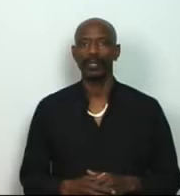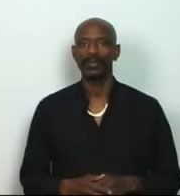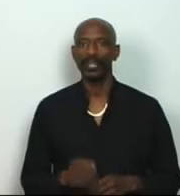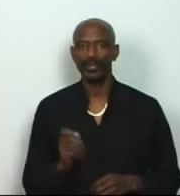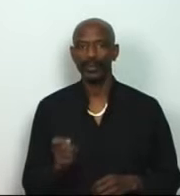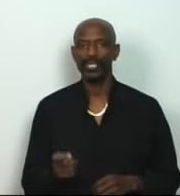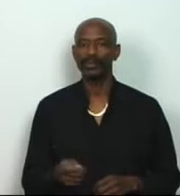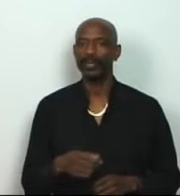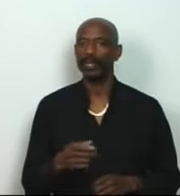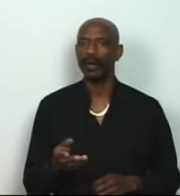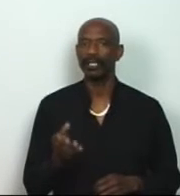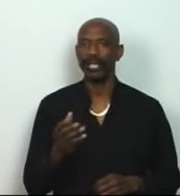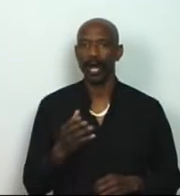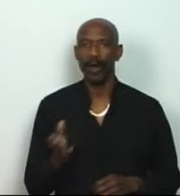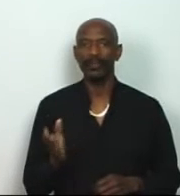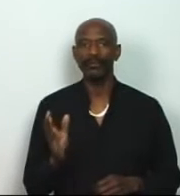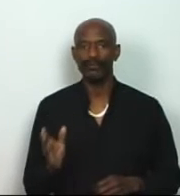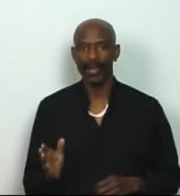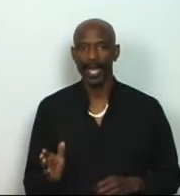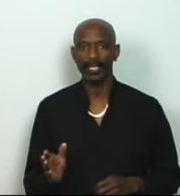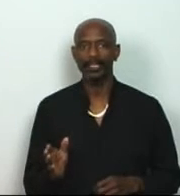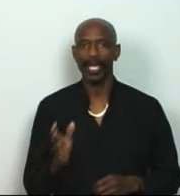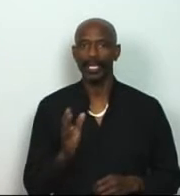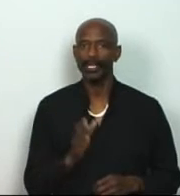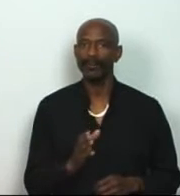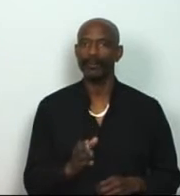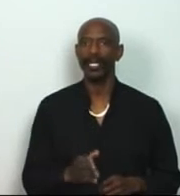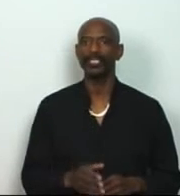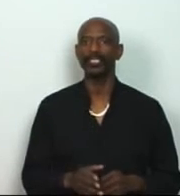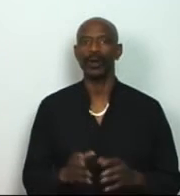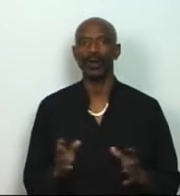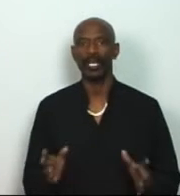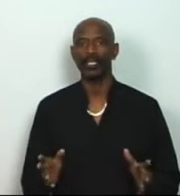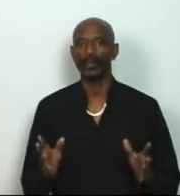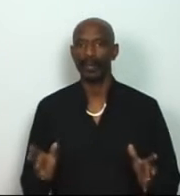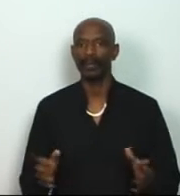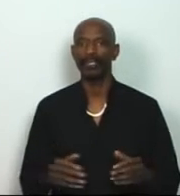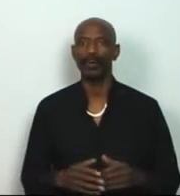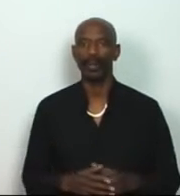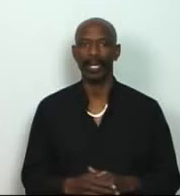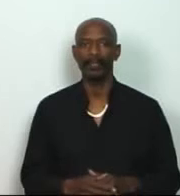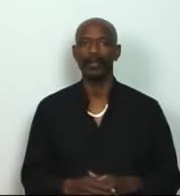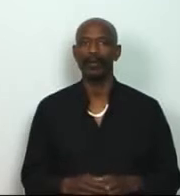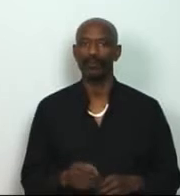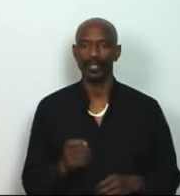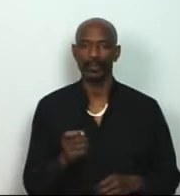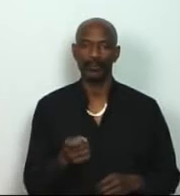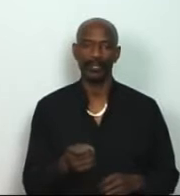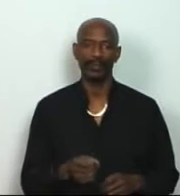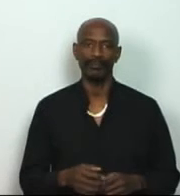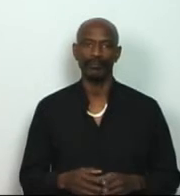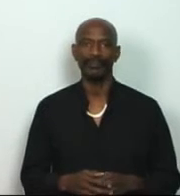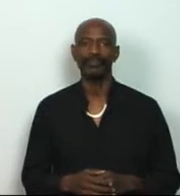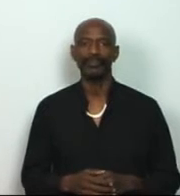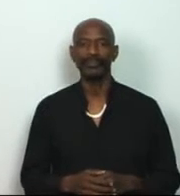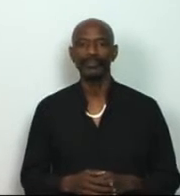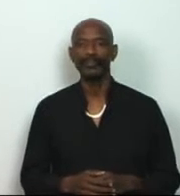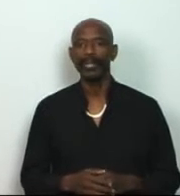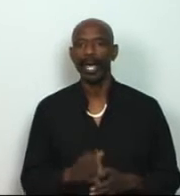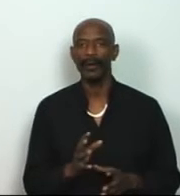You can do this because all the facts and information are in the public domain for your review. However,